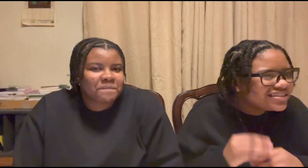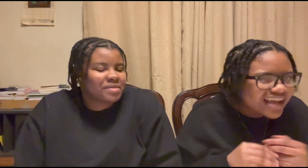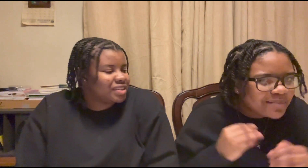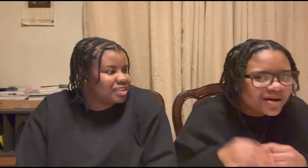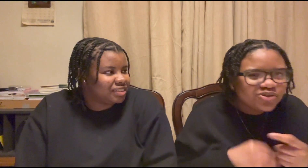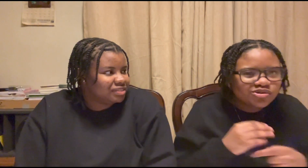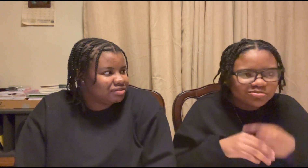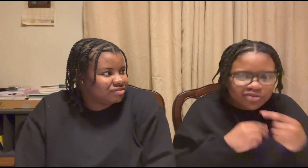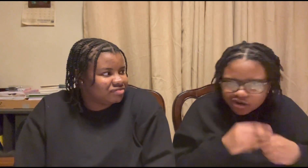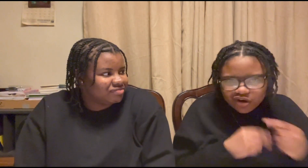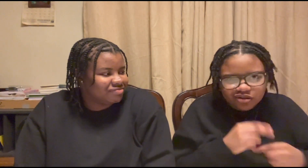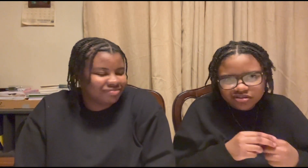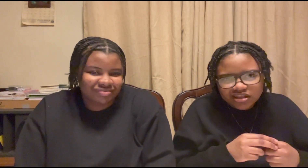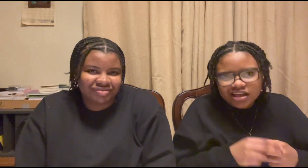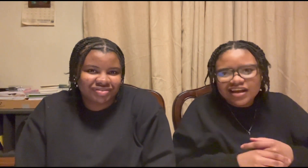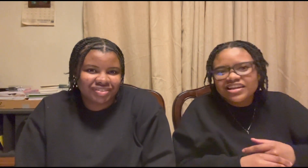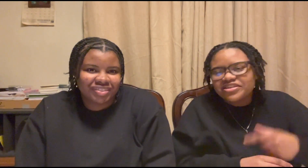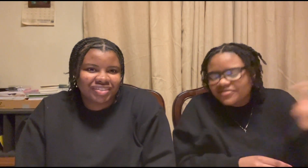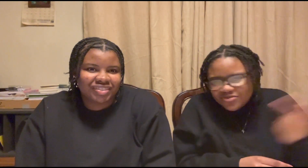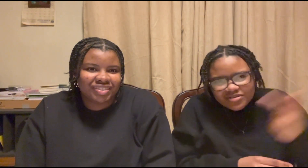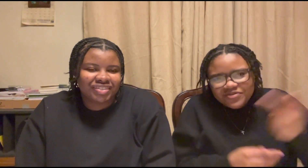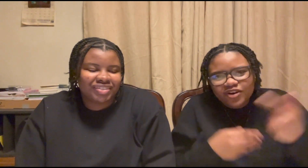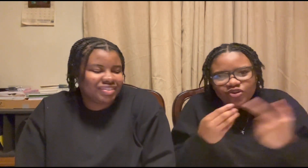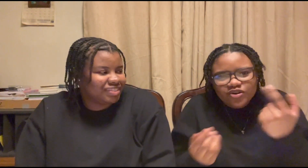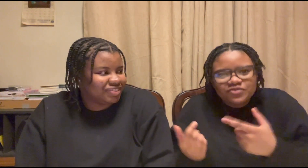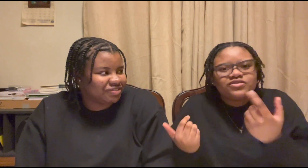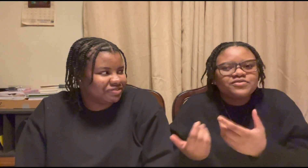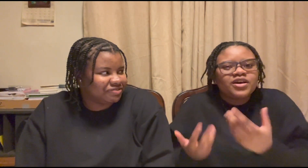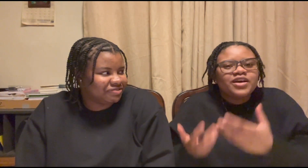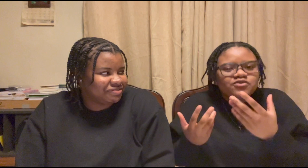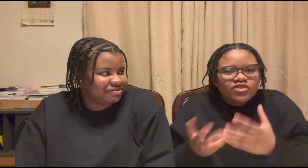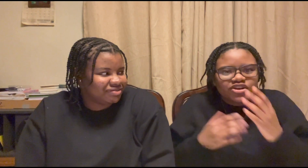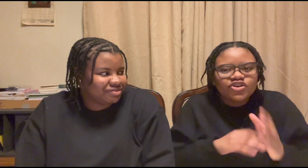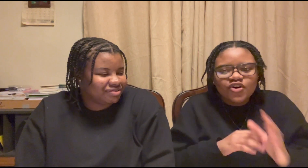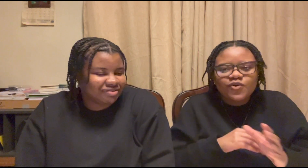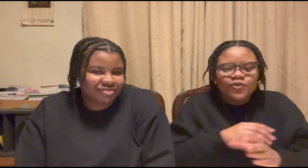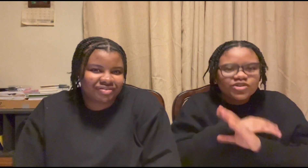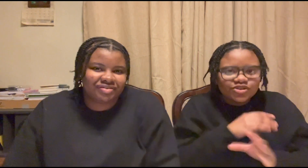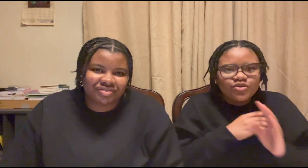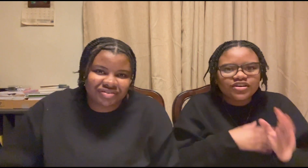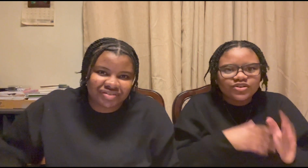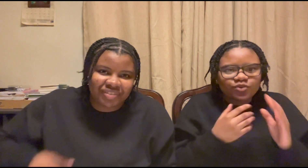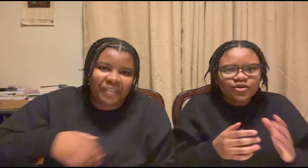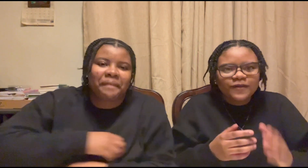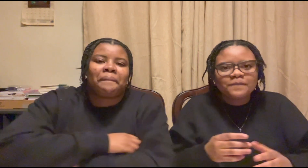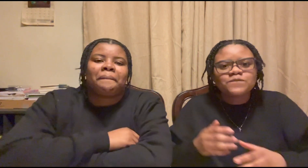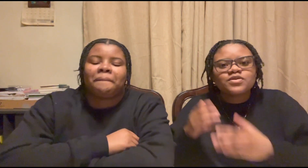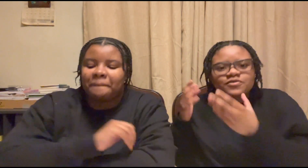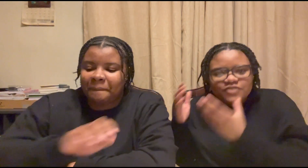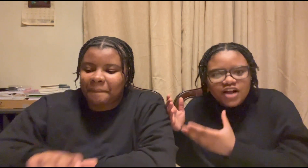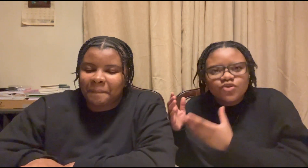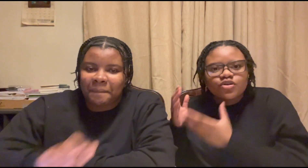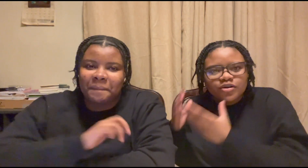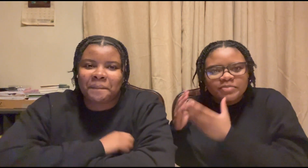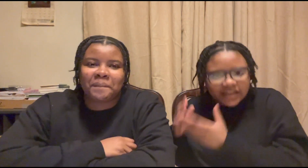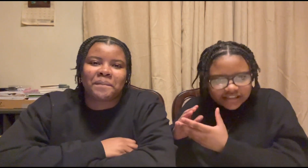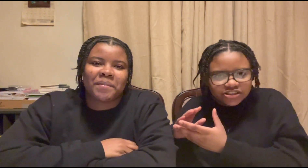type of news bro code if you look if you want to know what's going on in the world follow her page